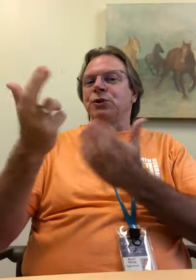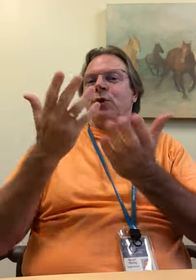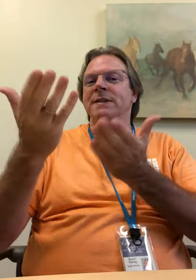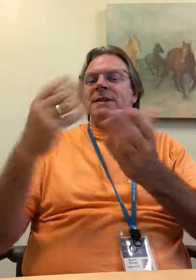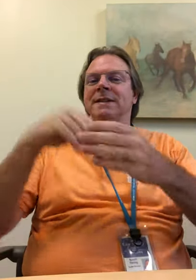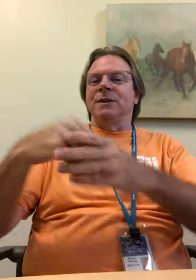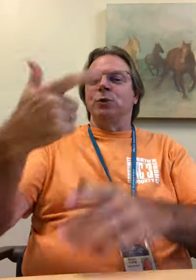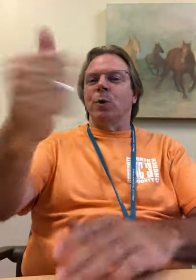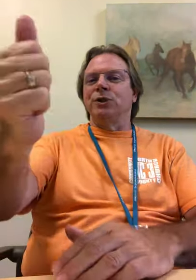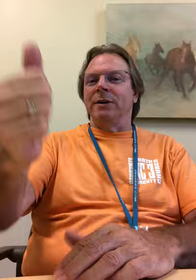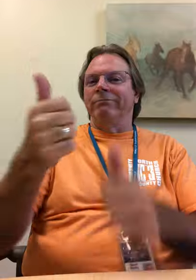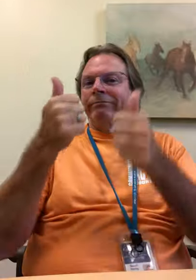Services in Georgia.